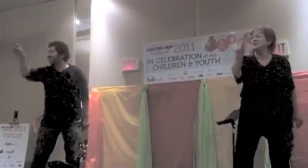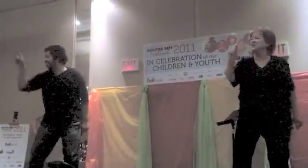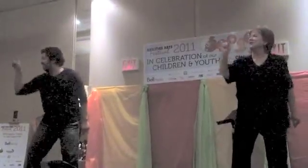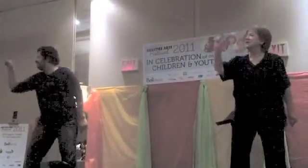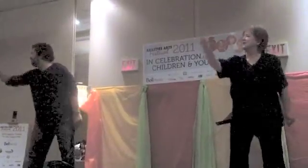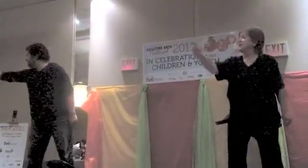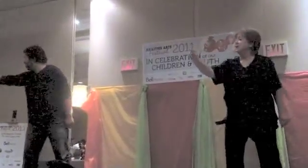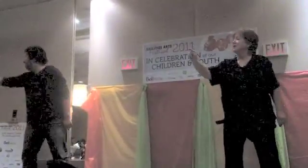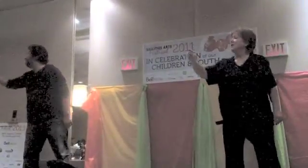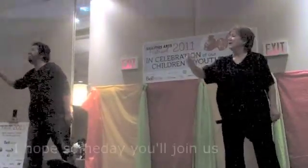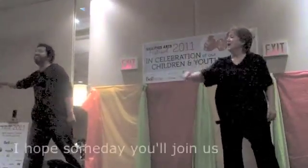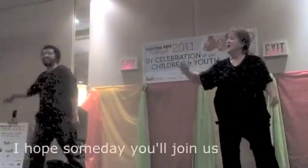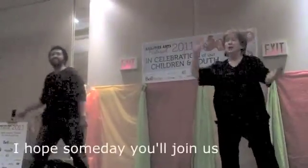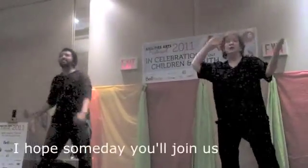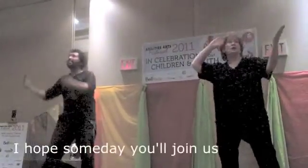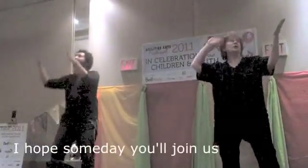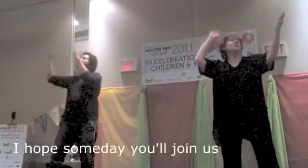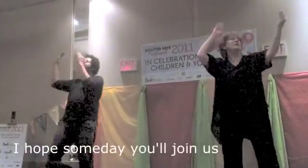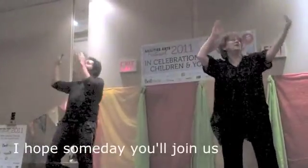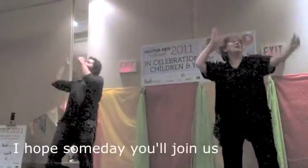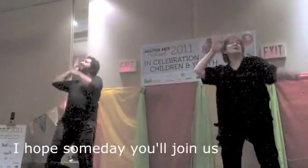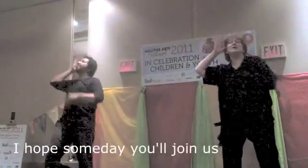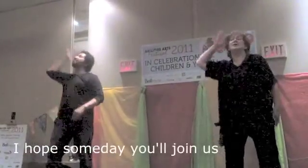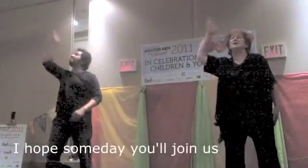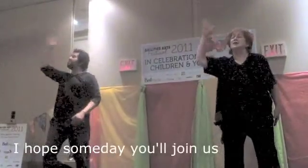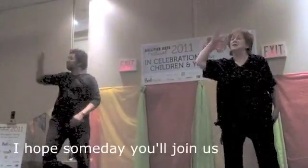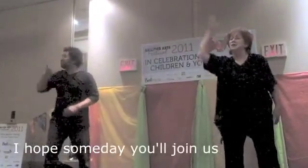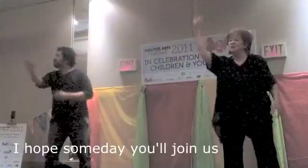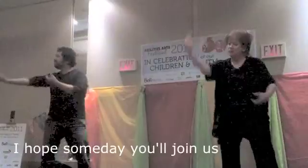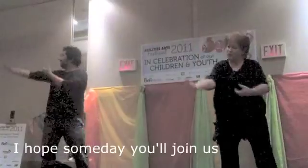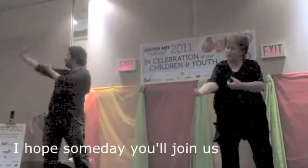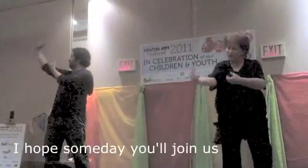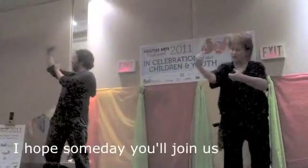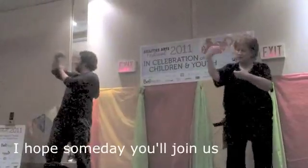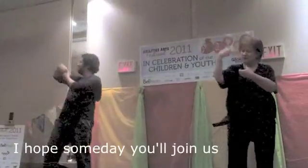I hope someday you'll join us,